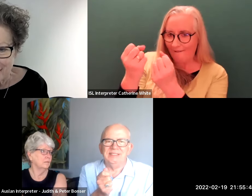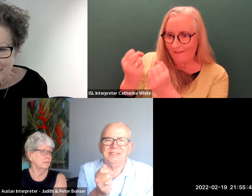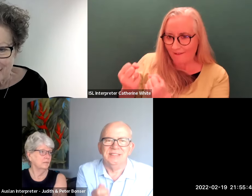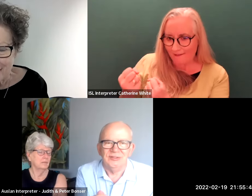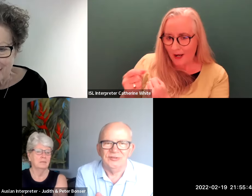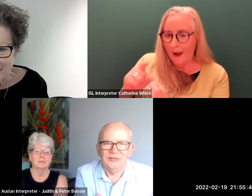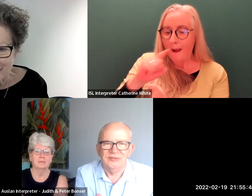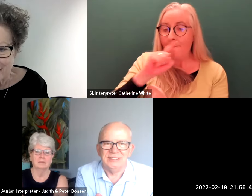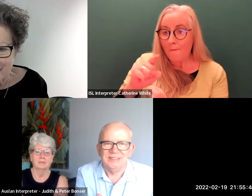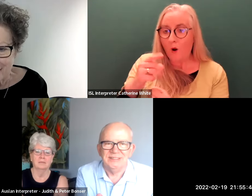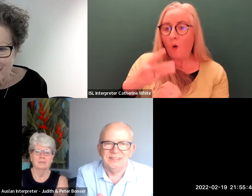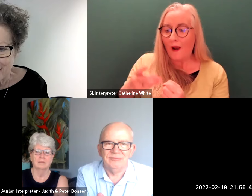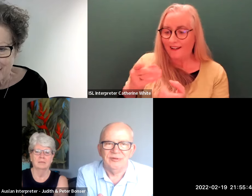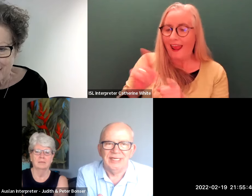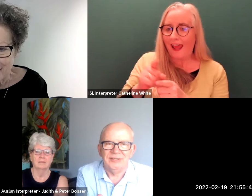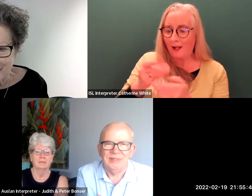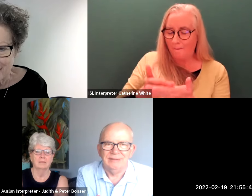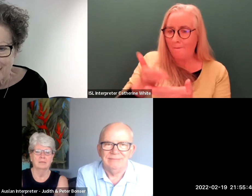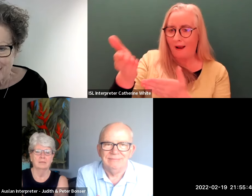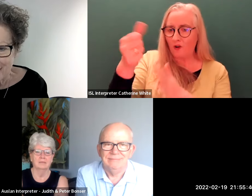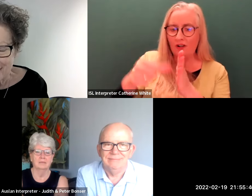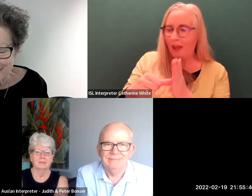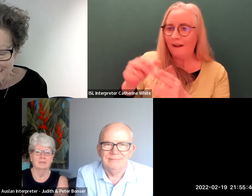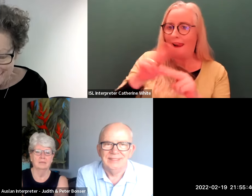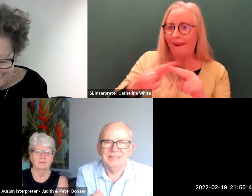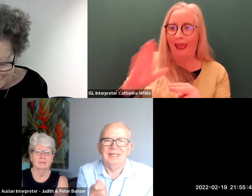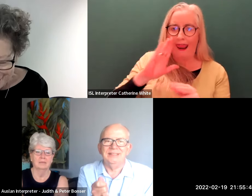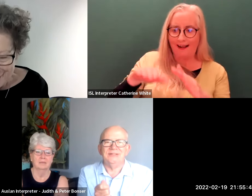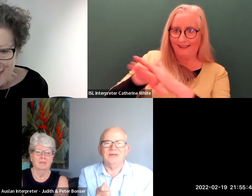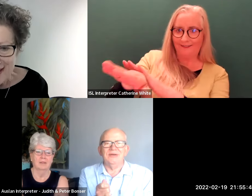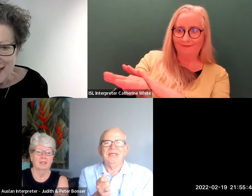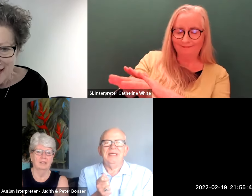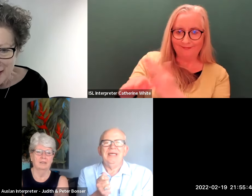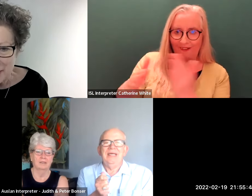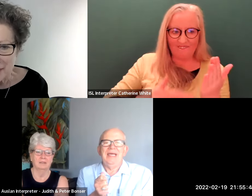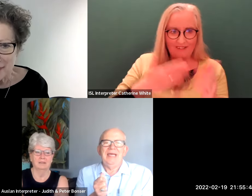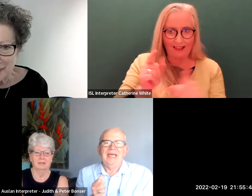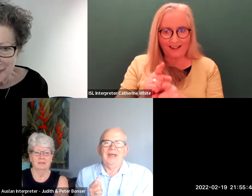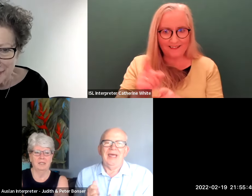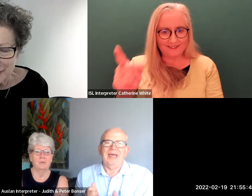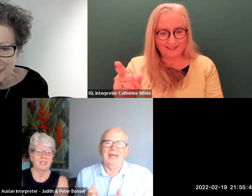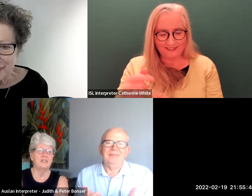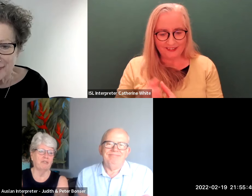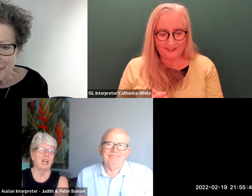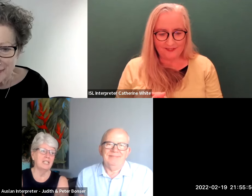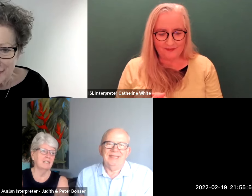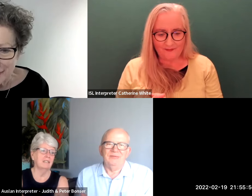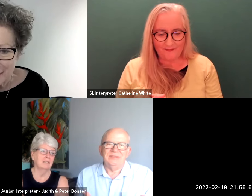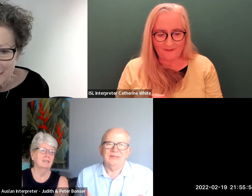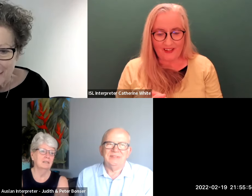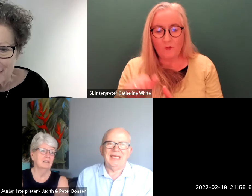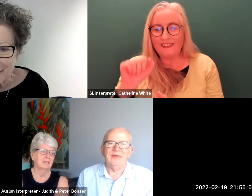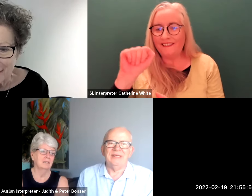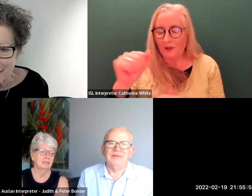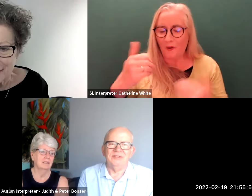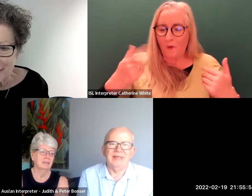you present it to the authorities they won't let you in so it was his phrase it